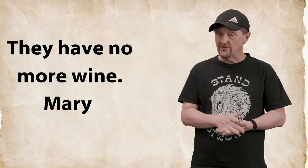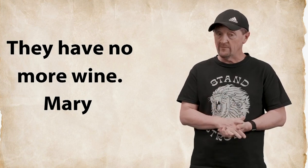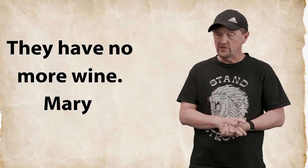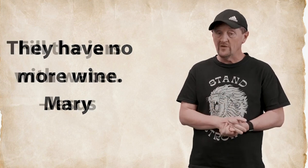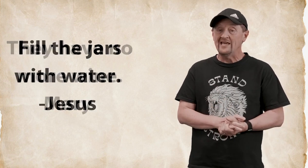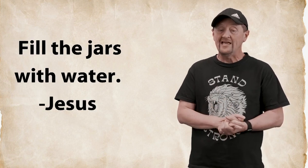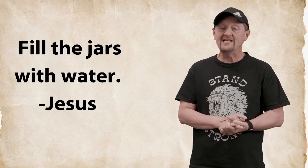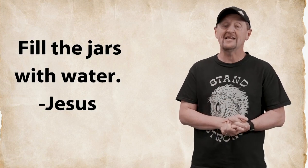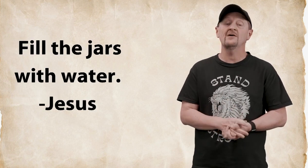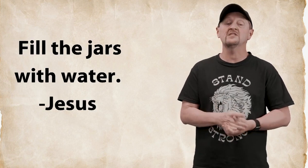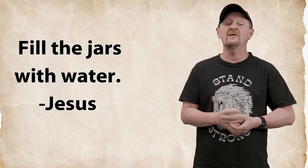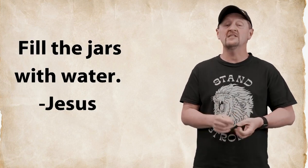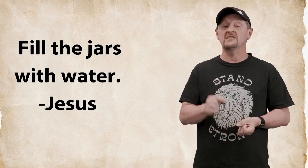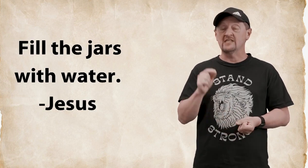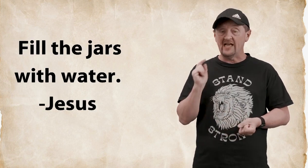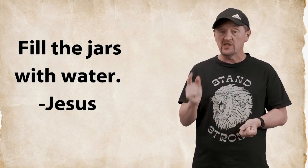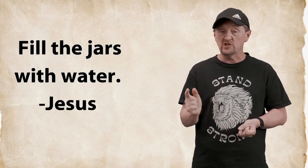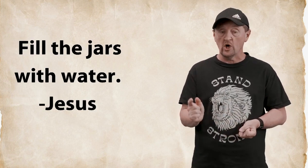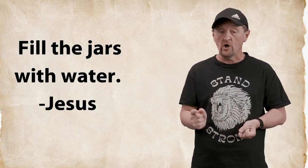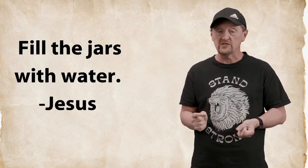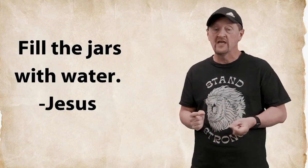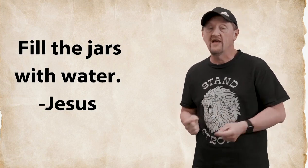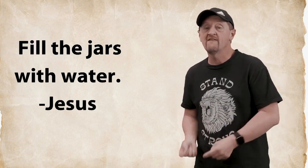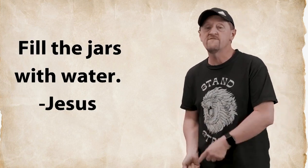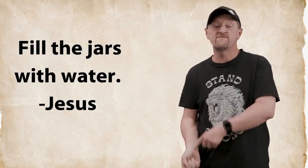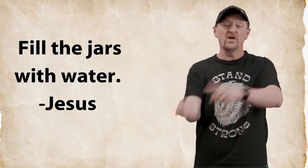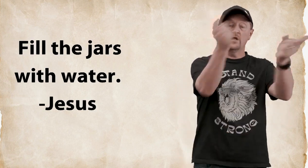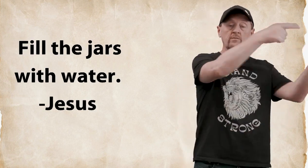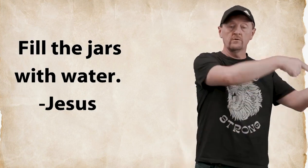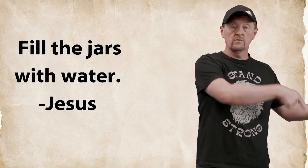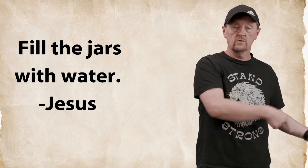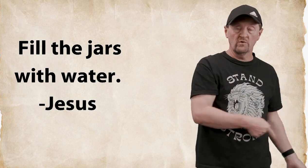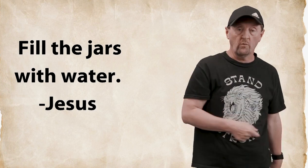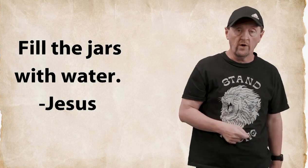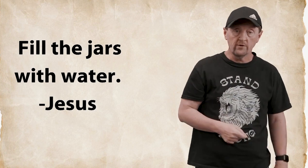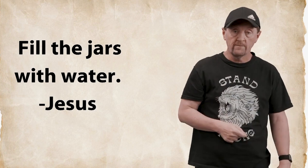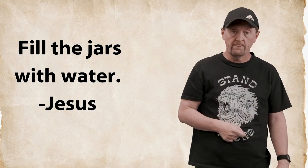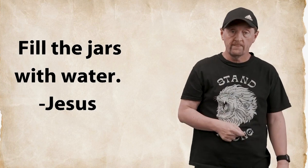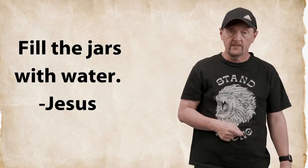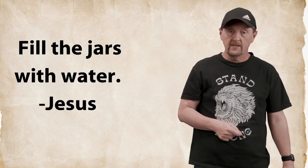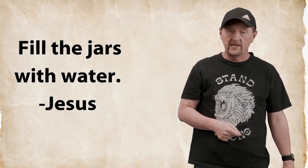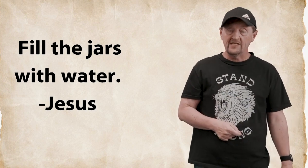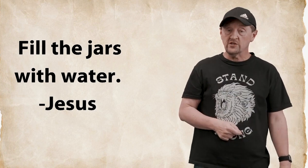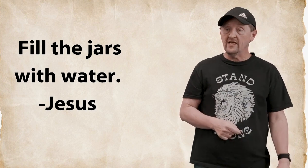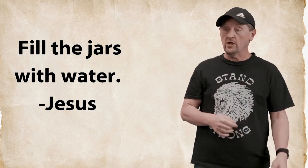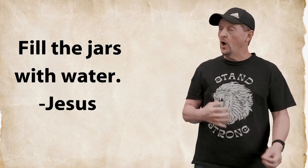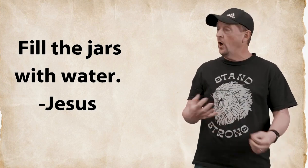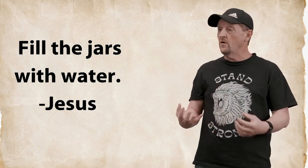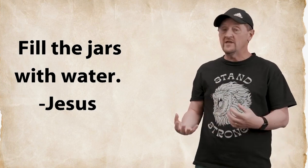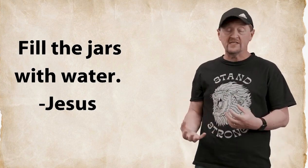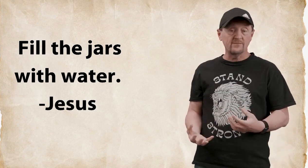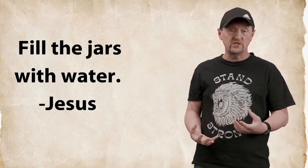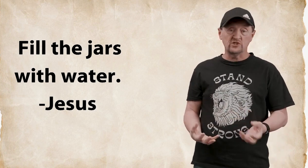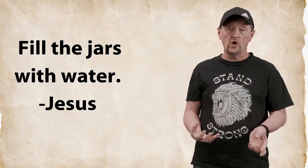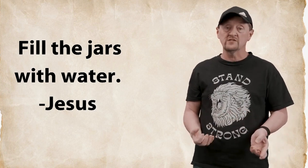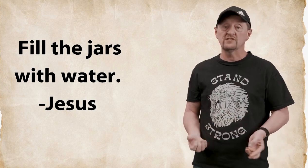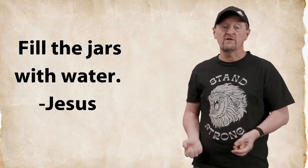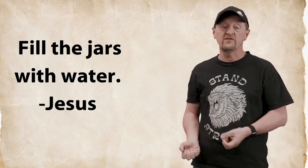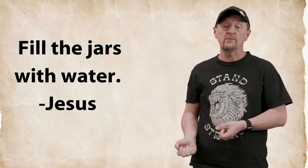them to do he tells them he says take the jars fill them with water and so they got all these empty jars jars and they started filling with